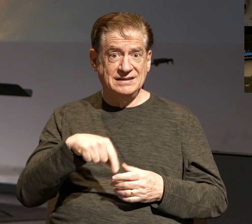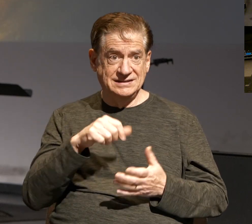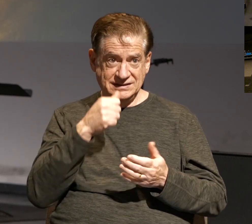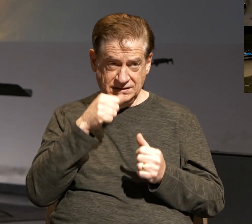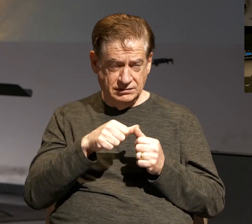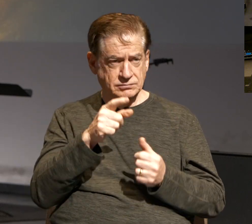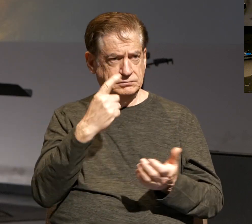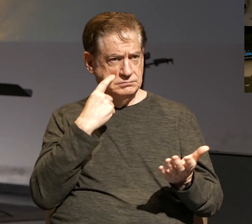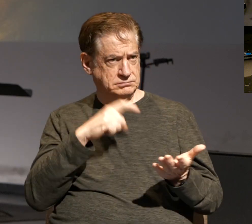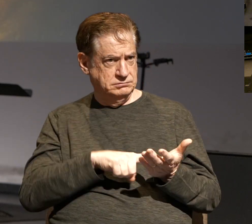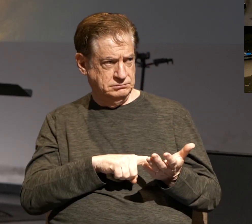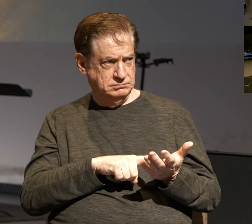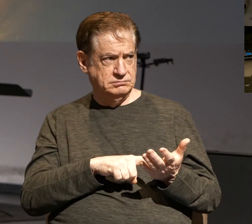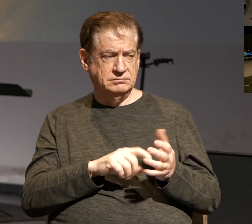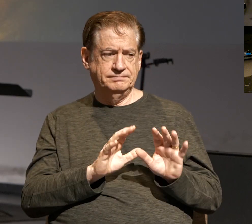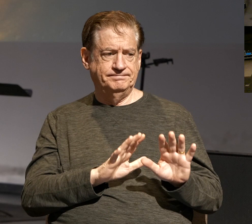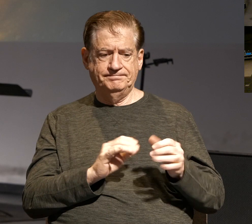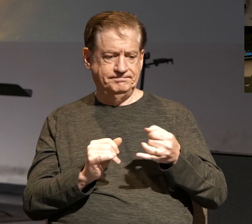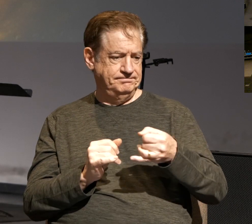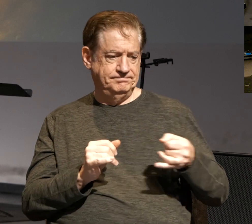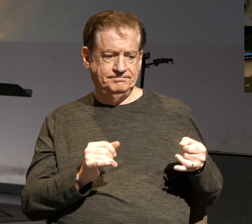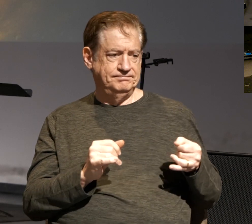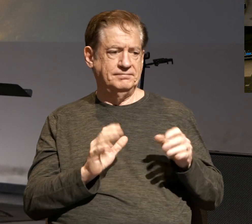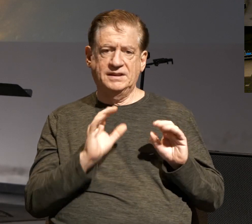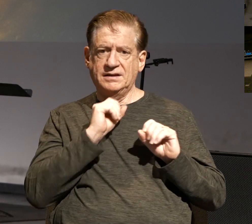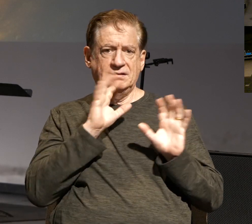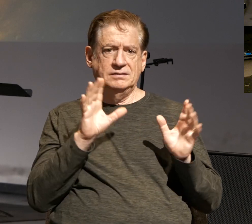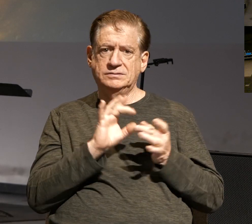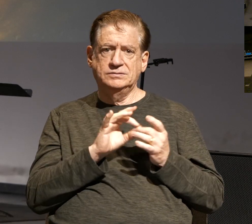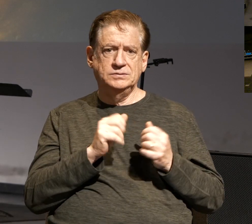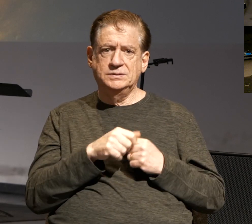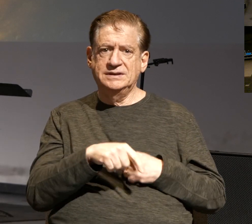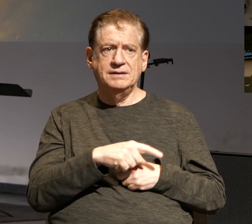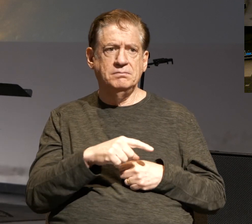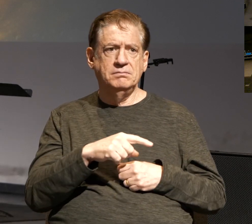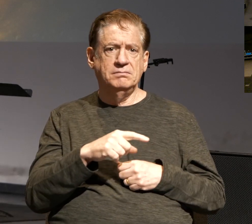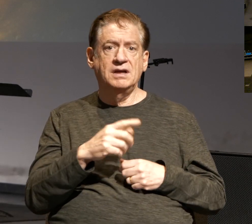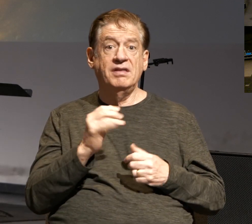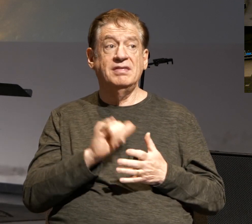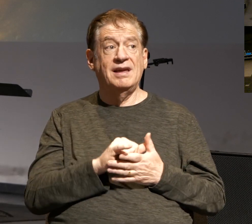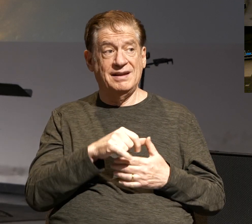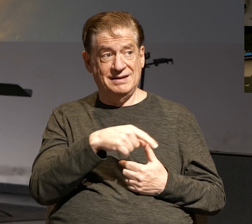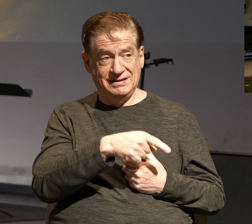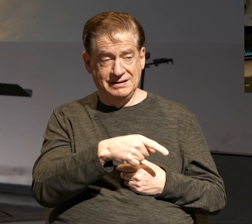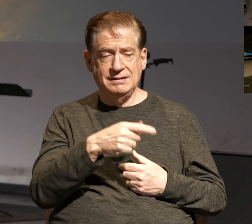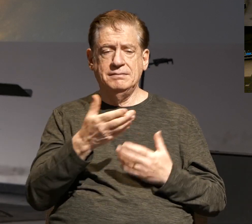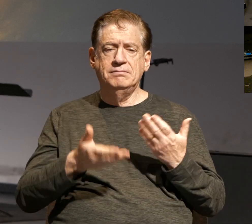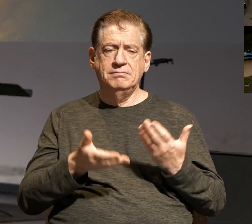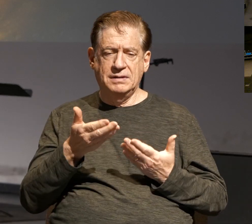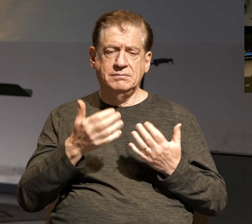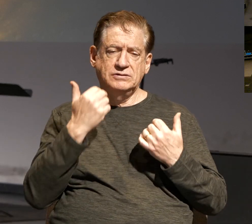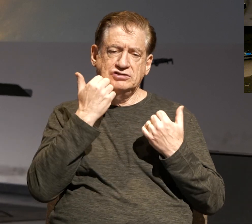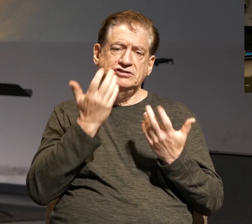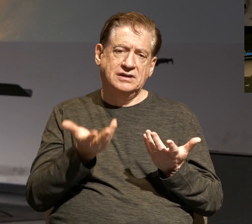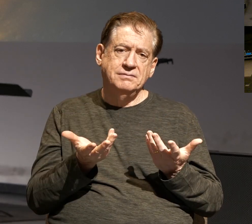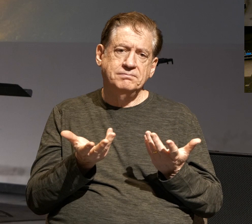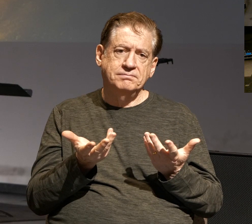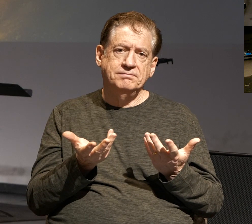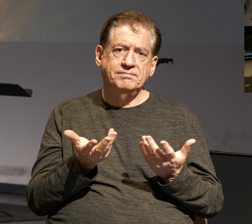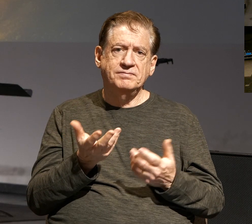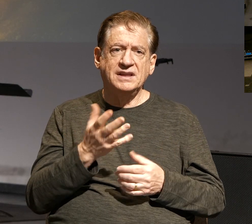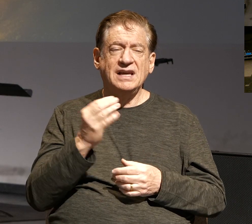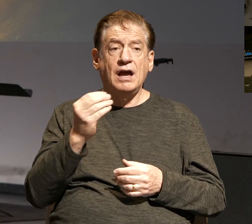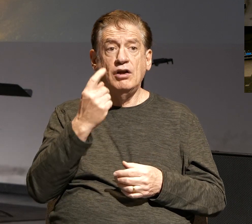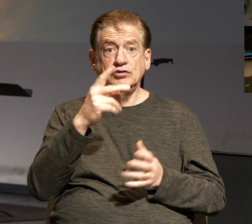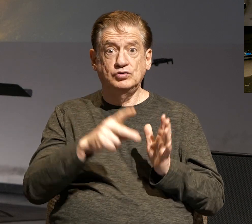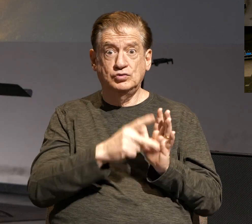note of that person and have nothing to do with them that we, or excuse me, that he may be ashamed. So, twice